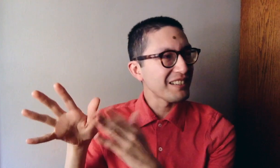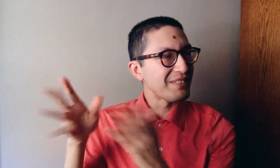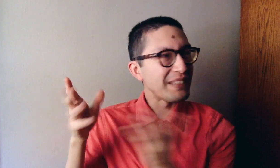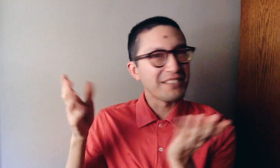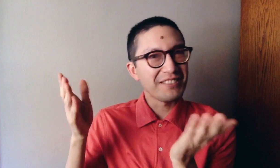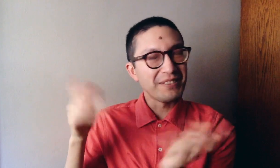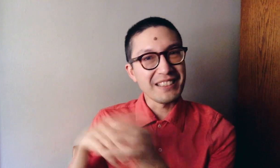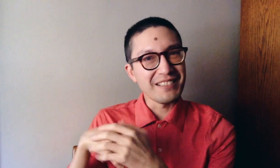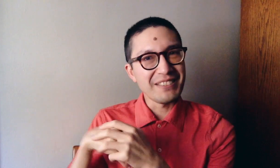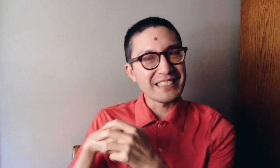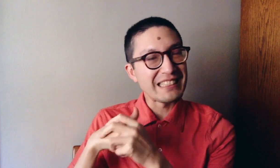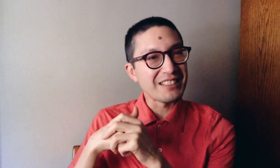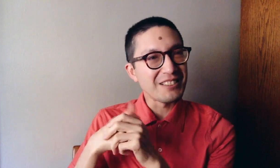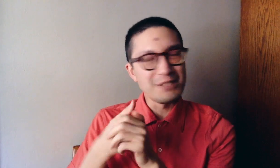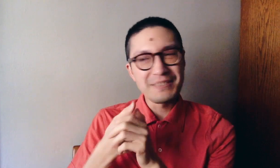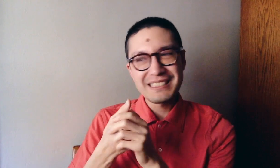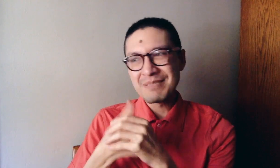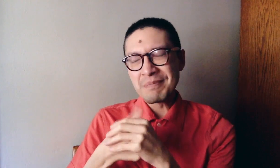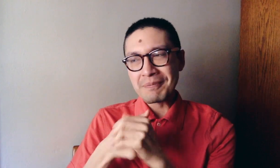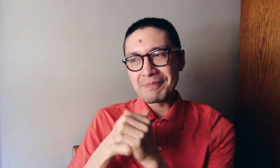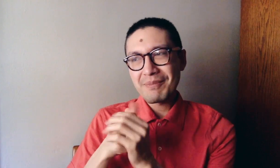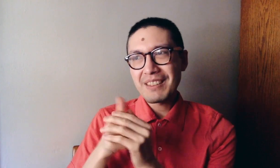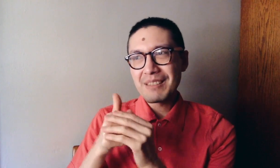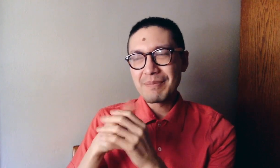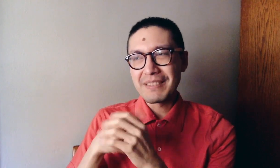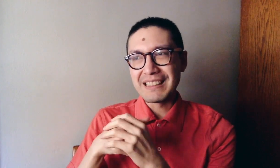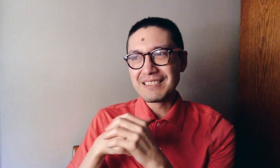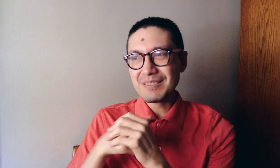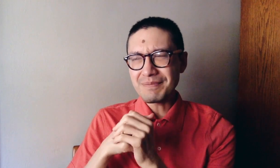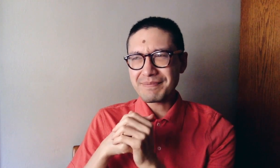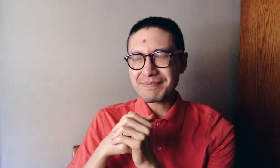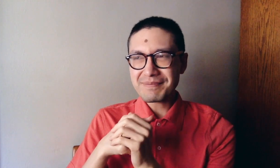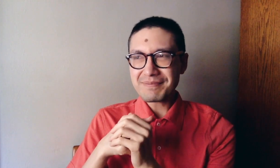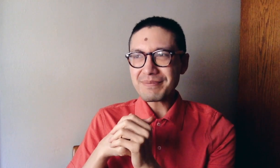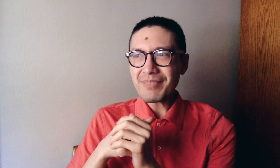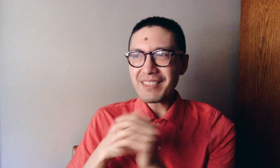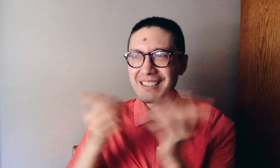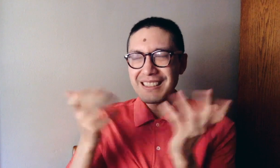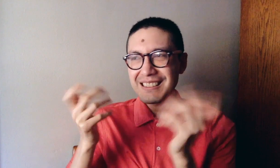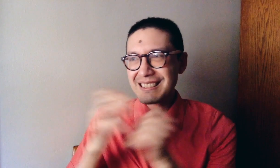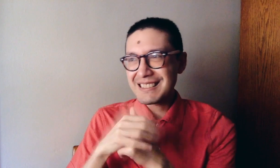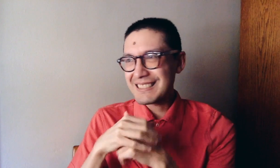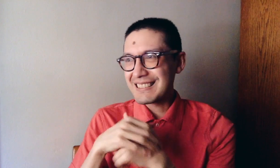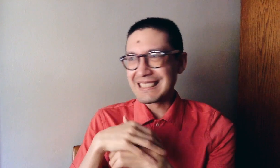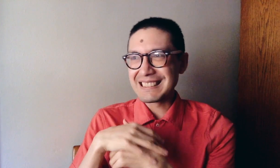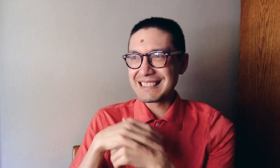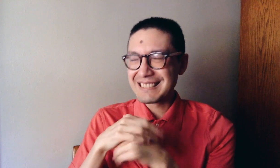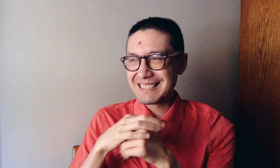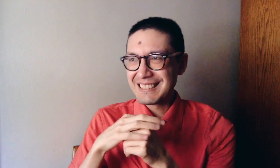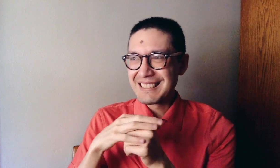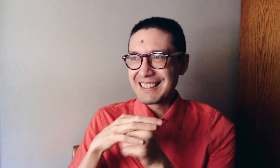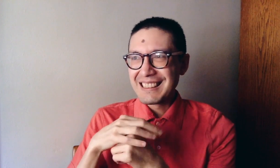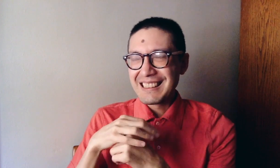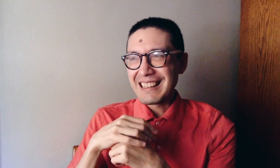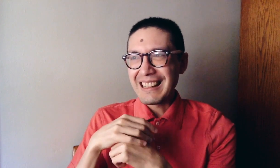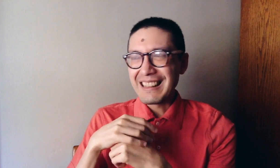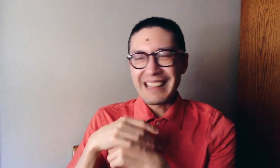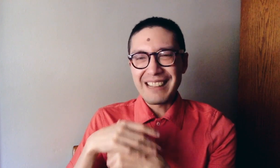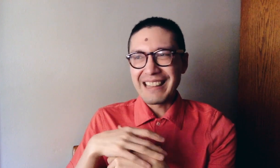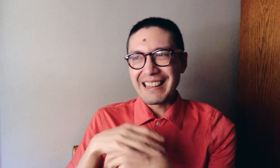and people from underrepresented groups. But, uh, it's, uh, that, that